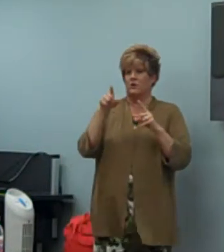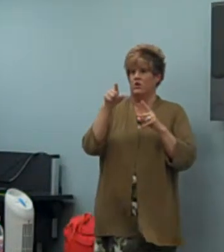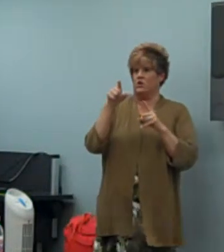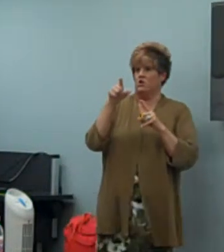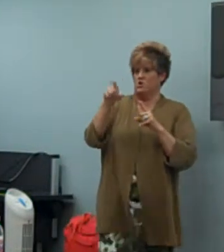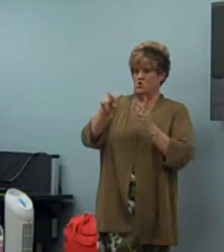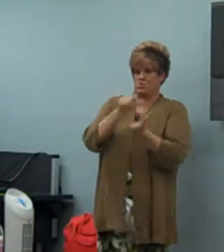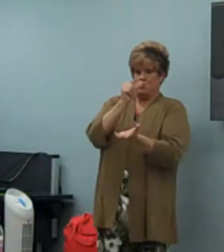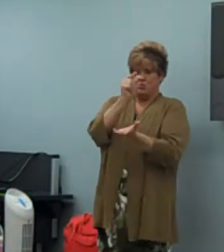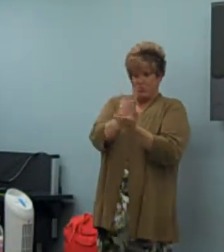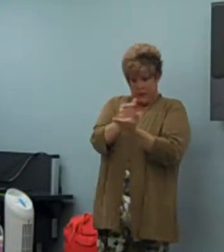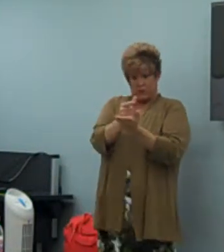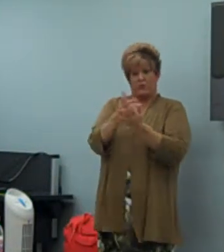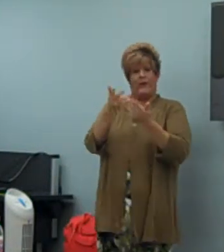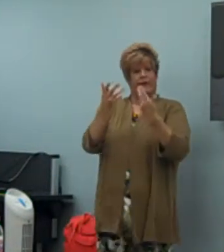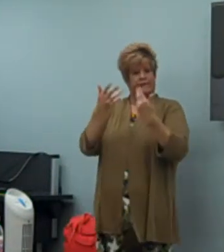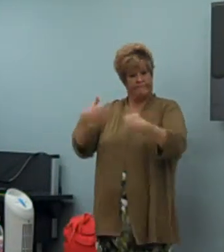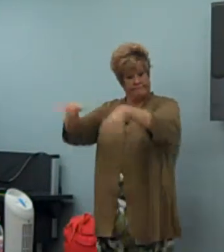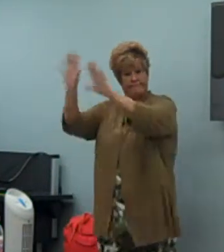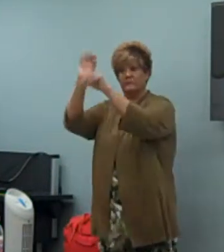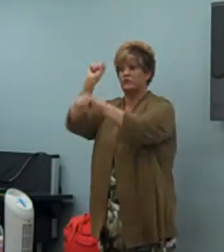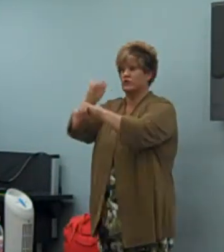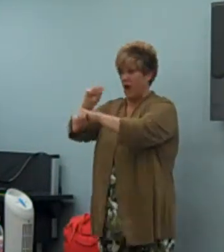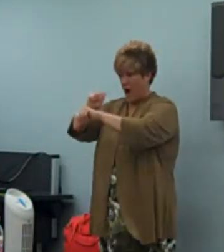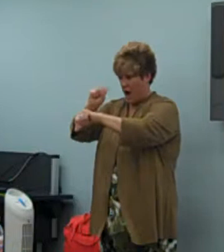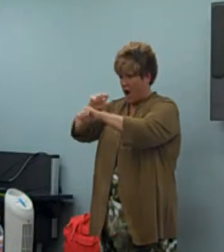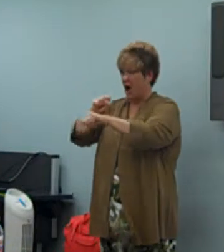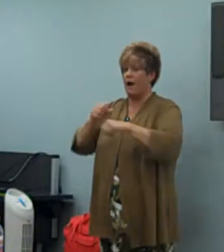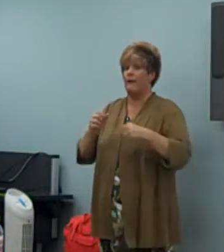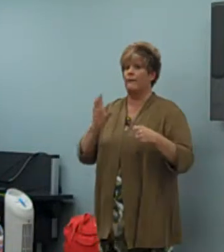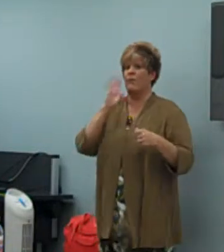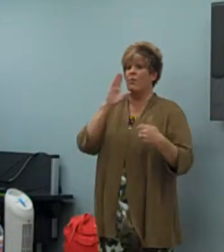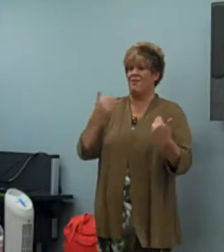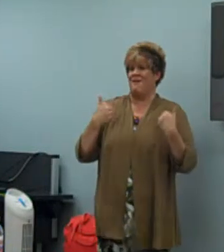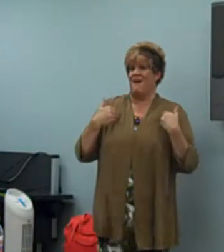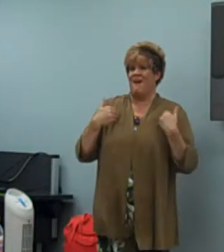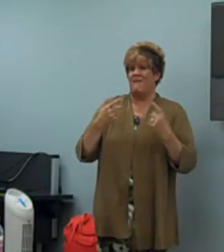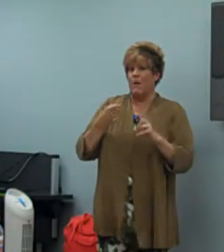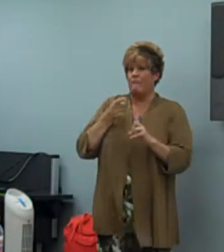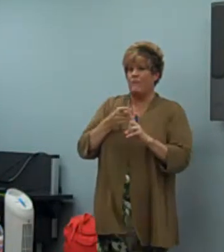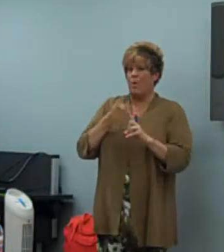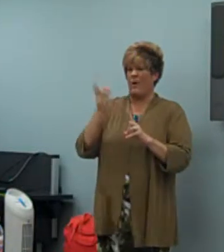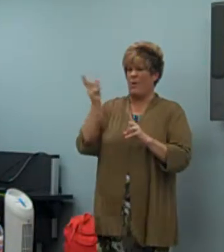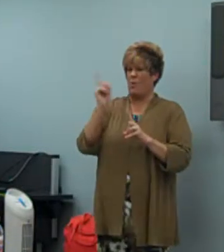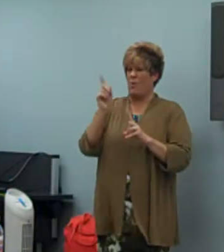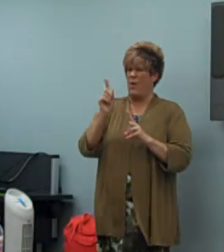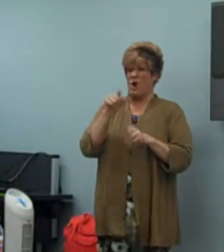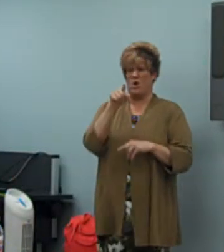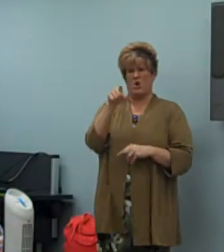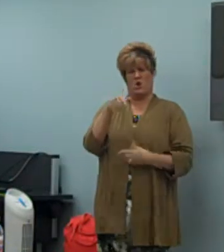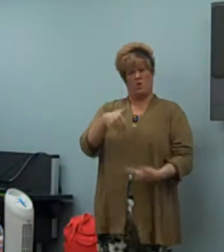VRS that you're going have these situations. You know, you'll graduate, you'll get a job, and you'll